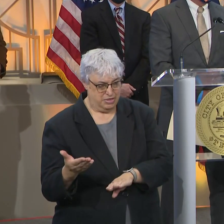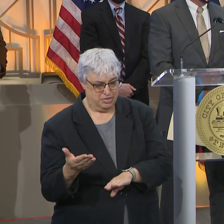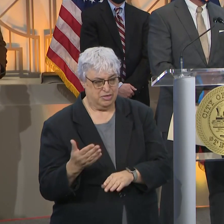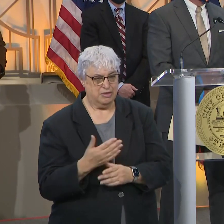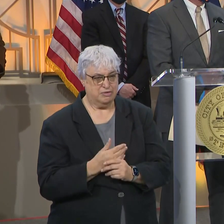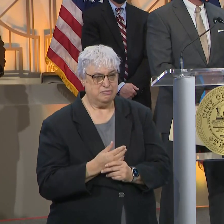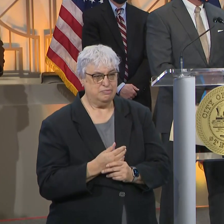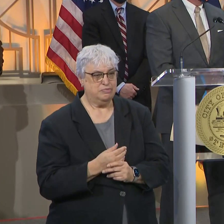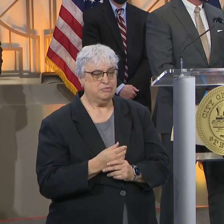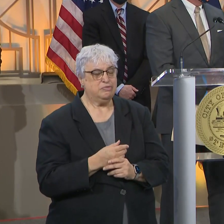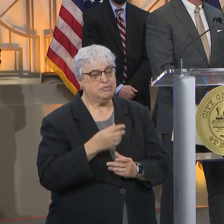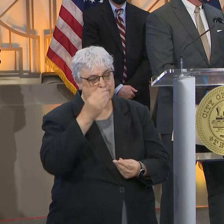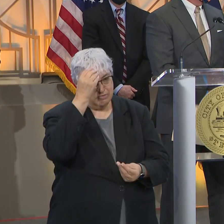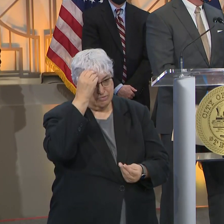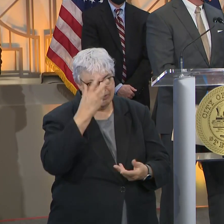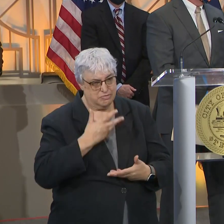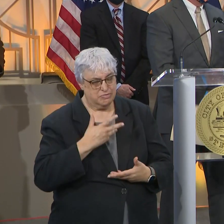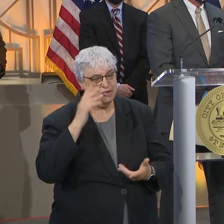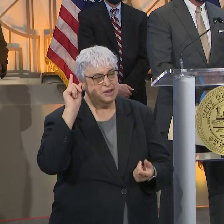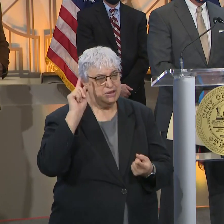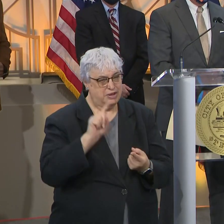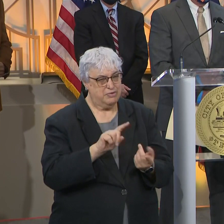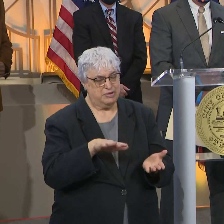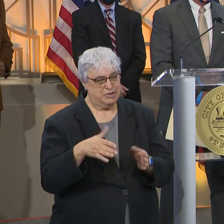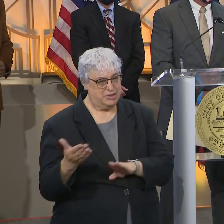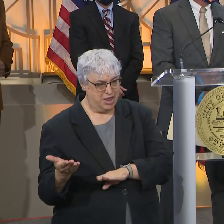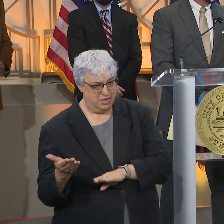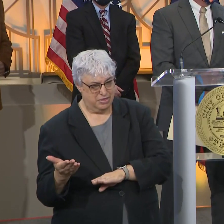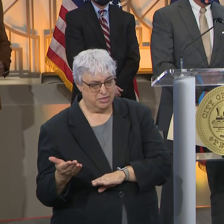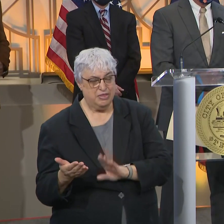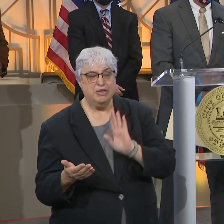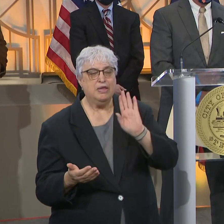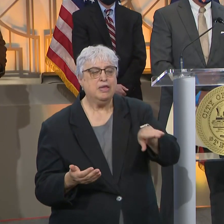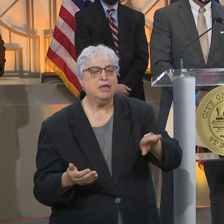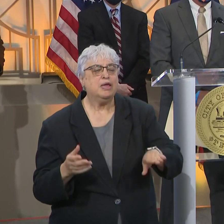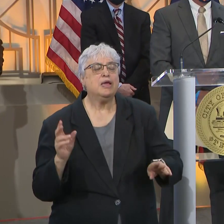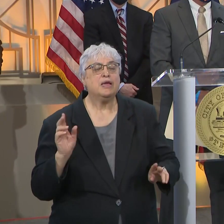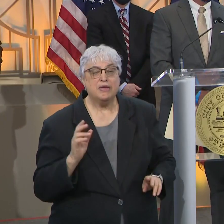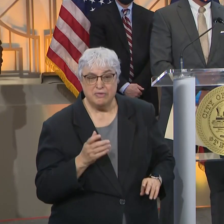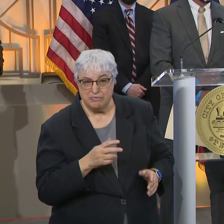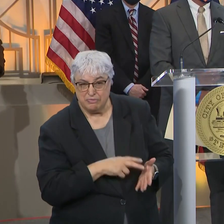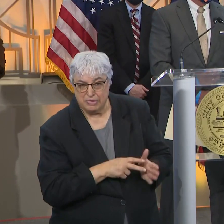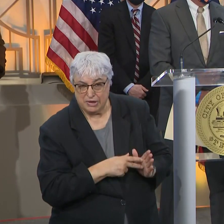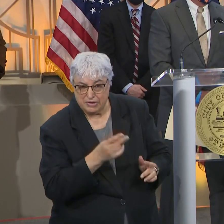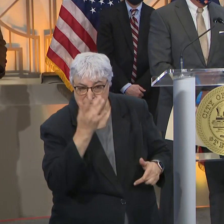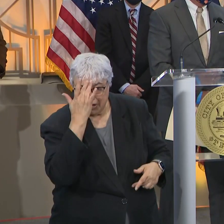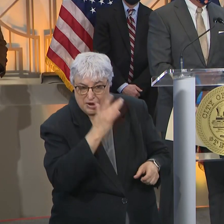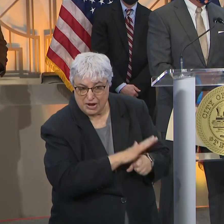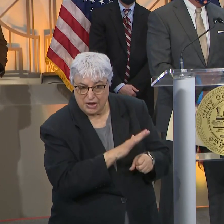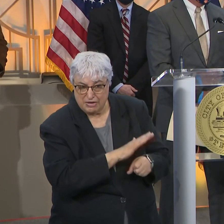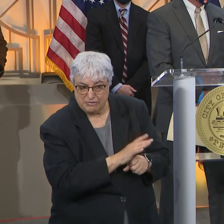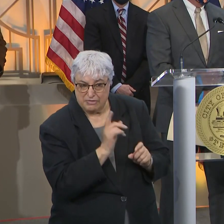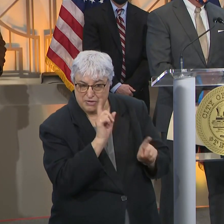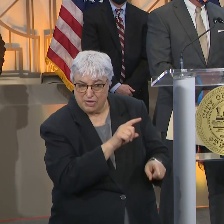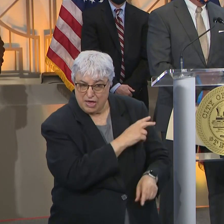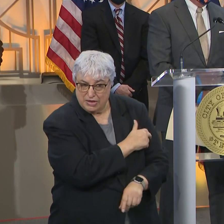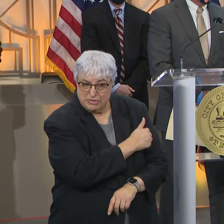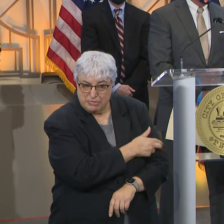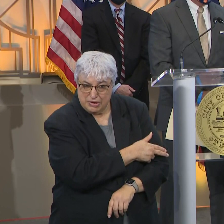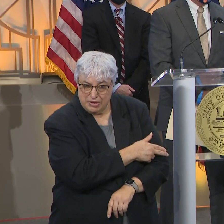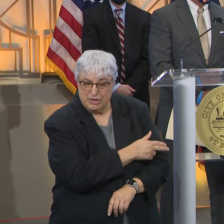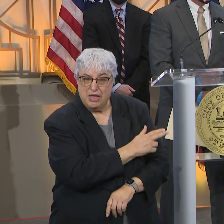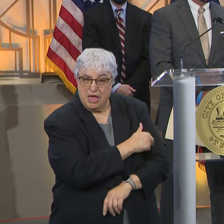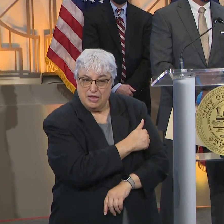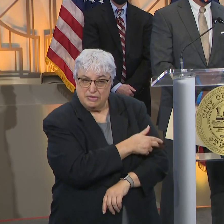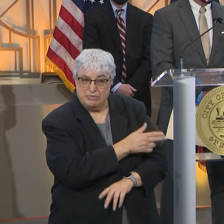that we'll see a little bit of a decreased death rate as well. But I don't want that to detract from the fact that if you're sick enough to require hospitalization in a